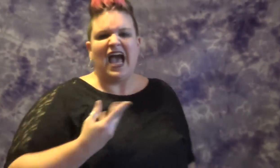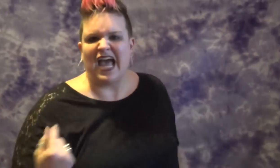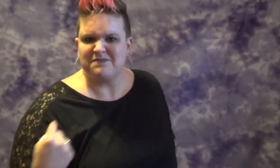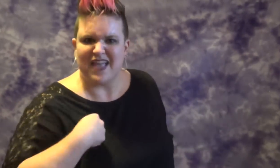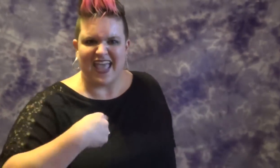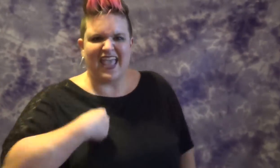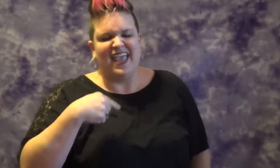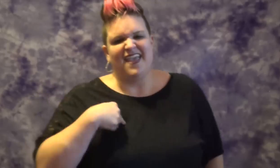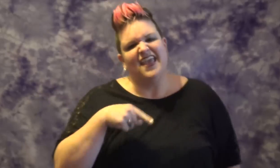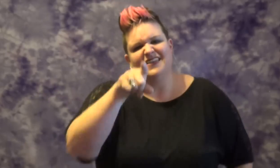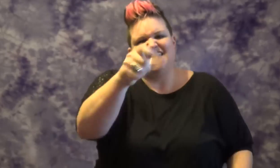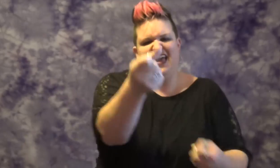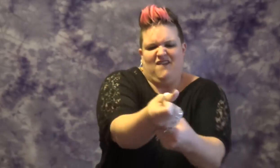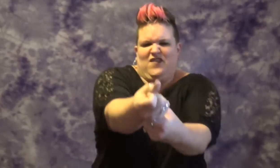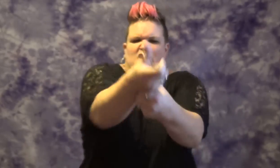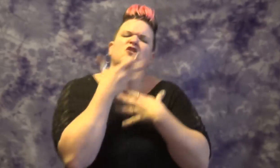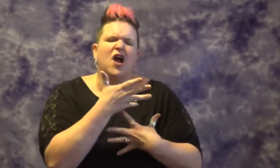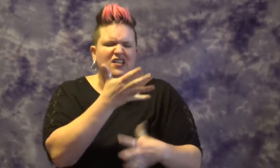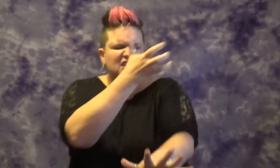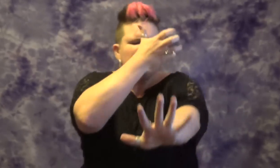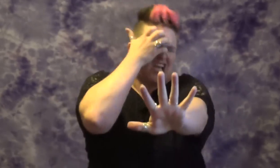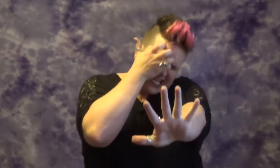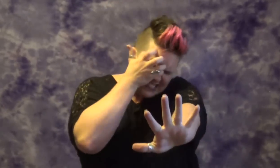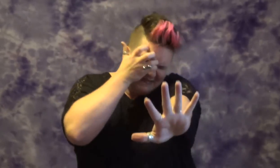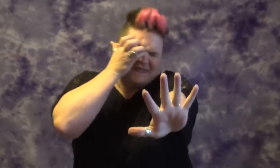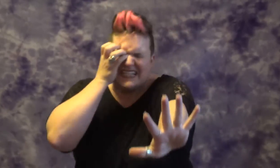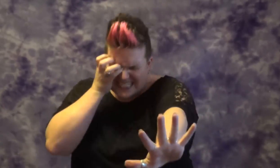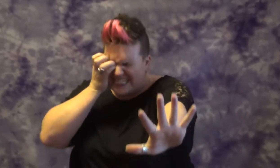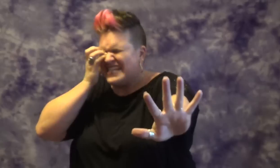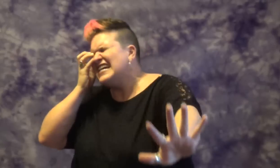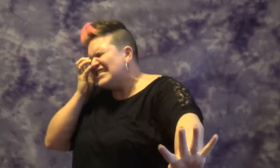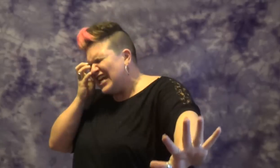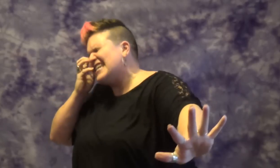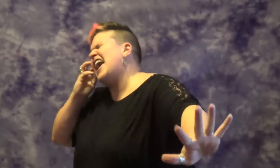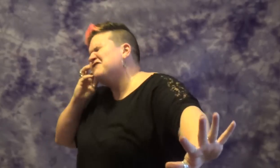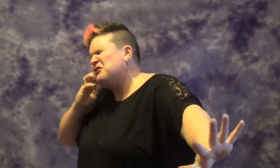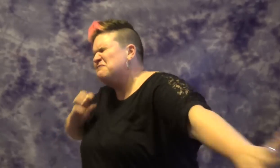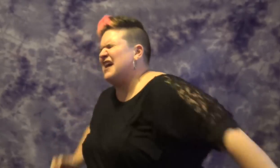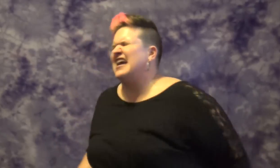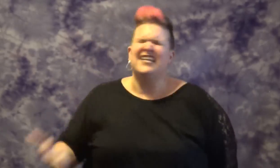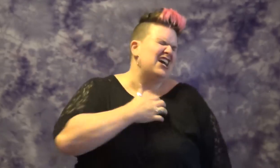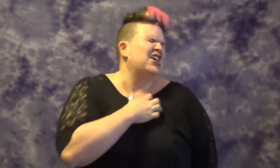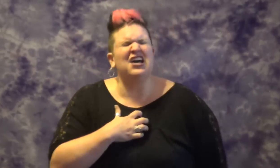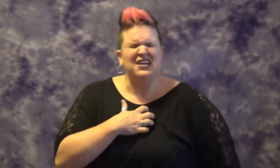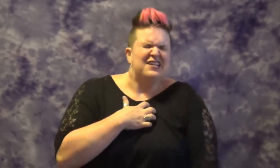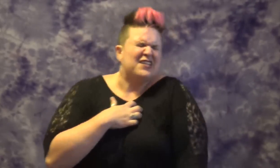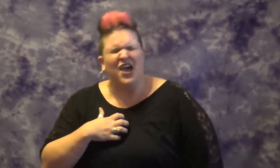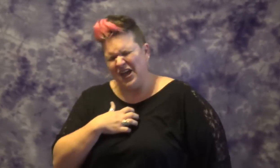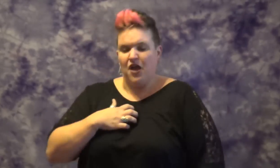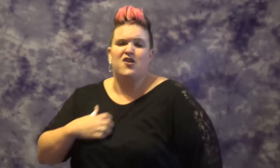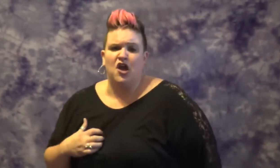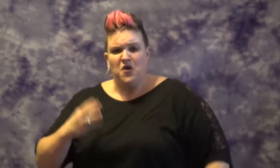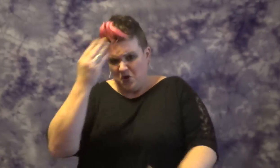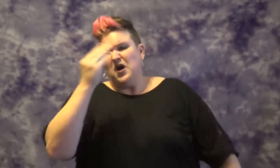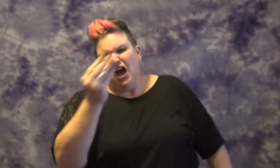of the cross I bear that you gave to me. You, you, you, you ought to know.